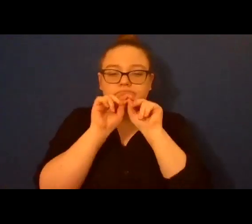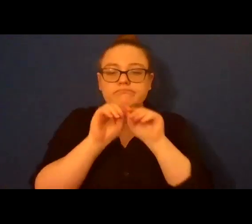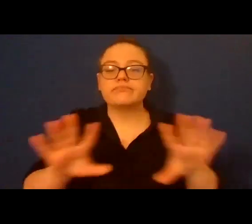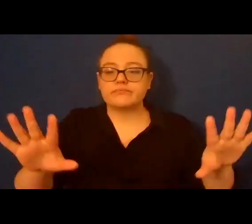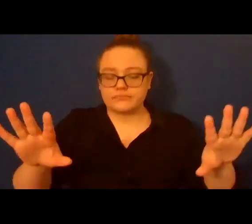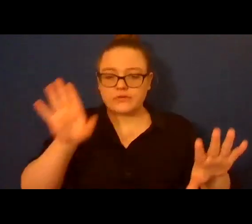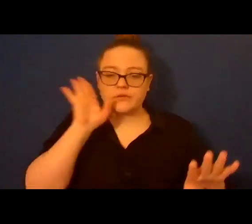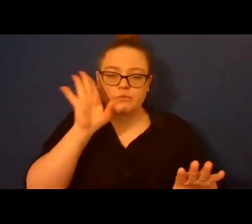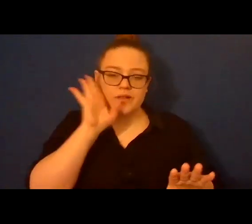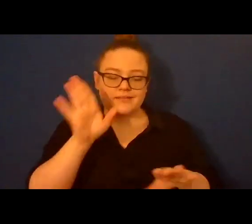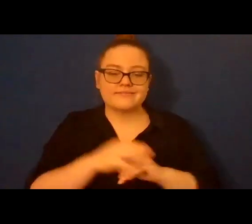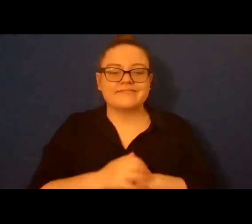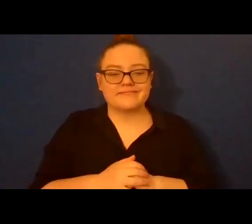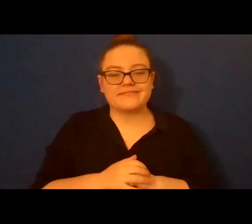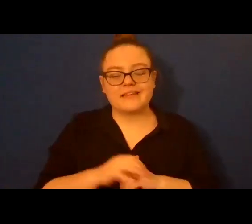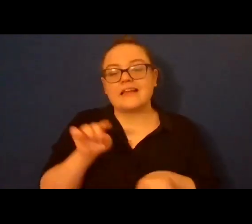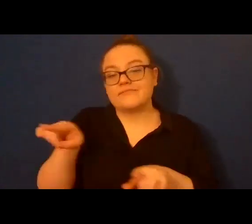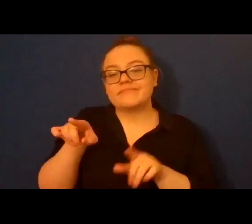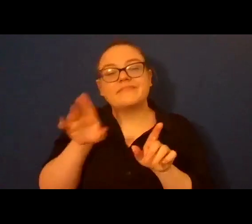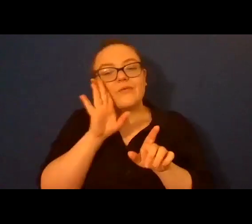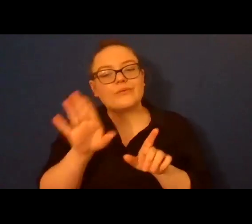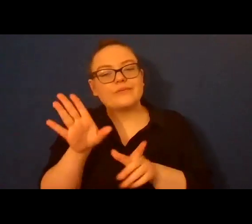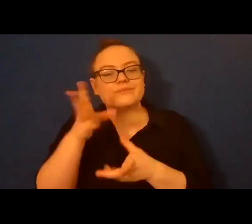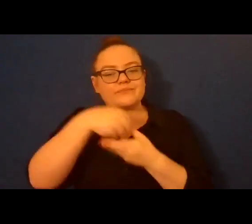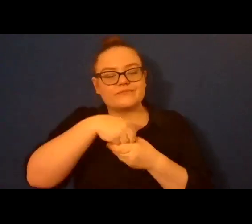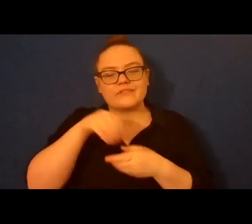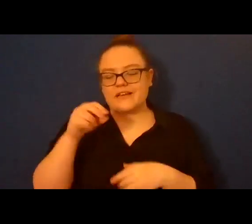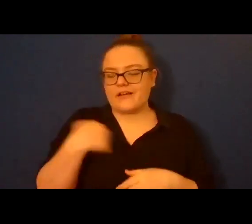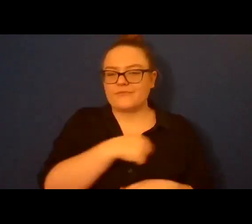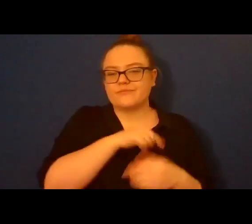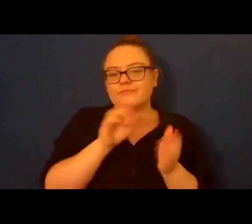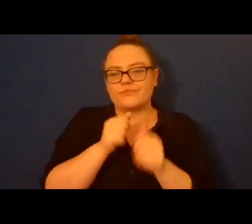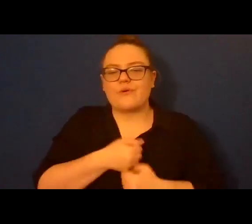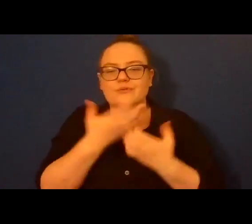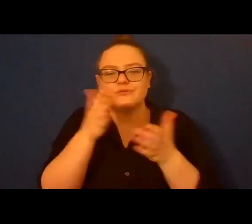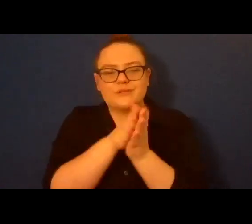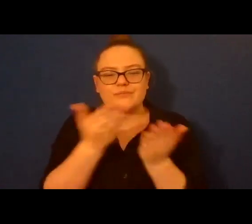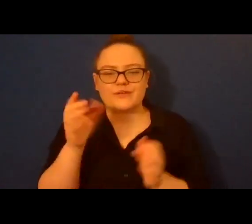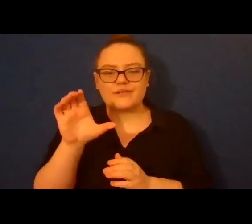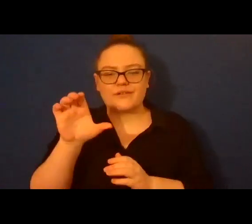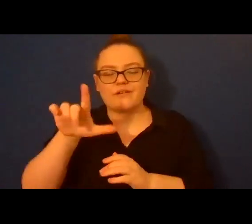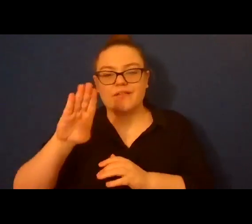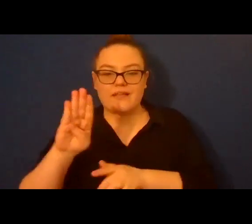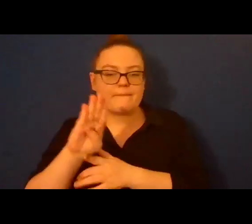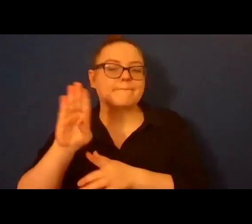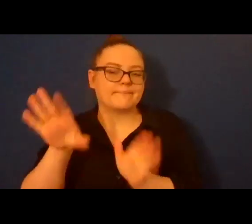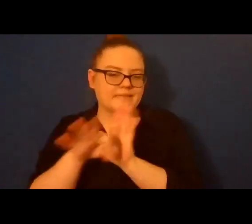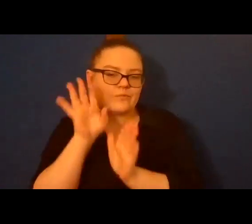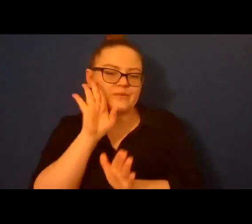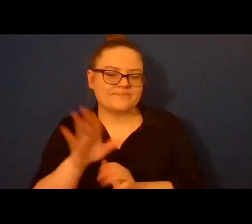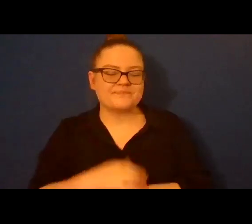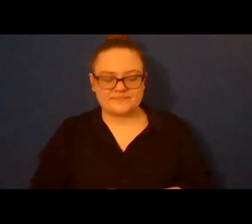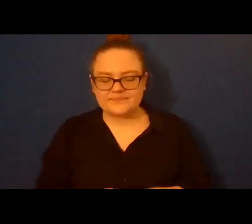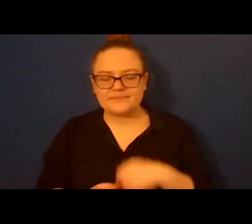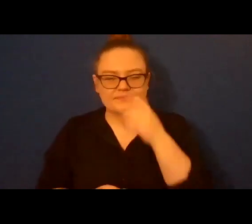rumpus poetry book club pick. He is also the author of the chapbook Portrait of the Alcoholic, published in 2016 by